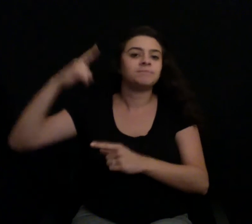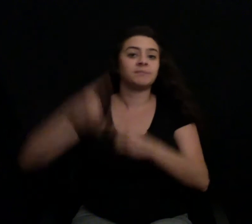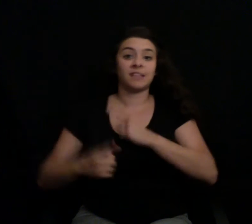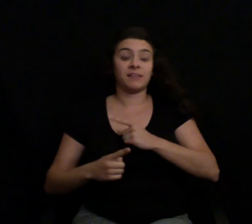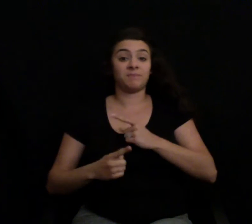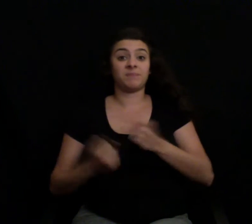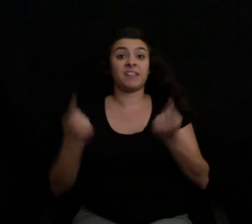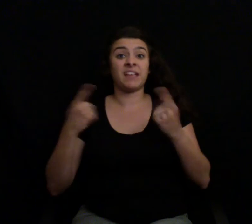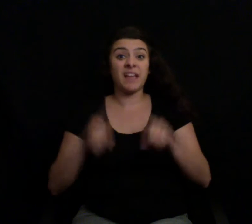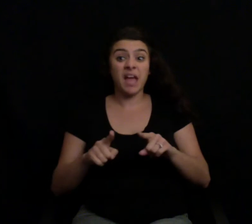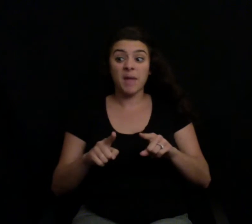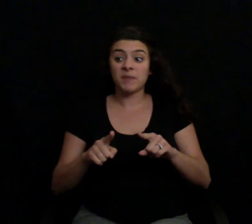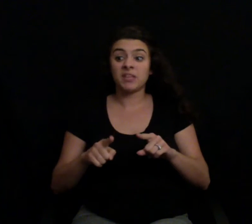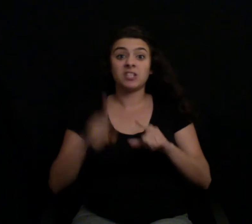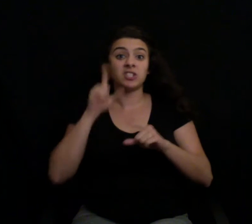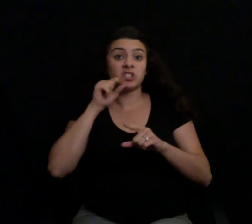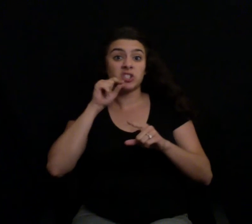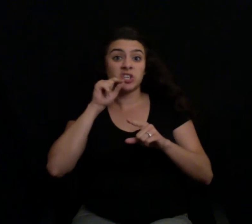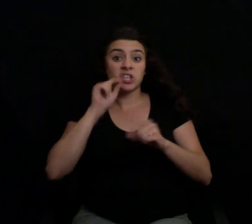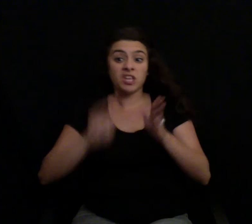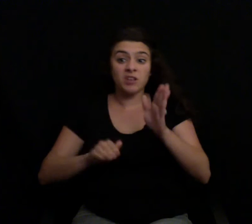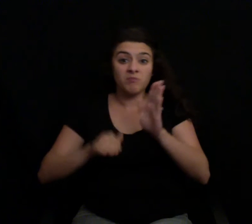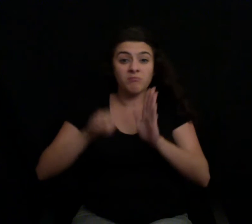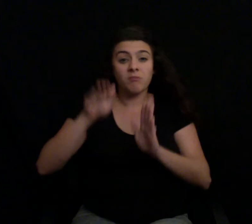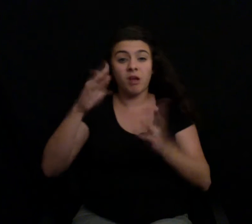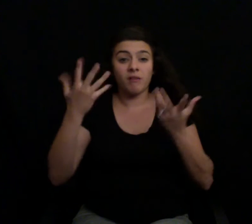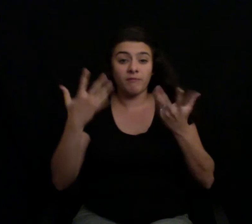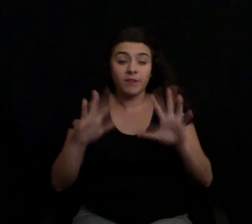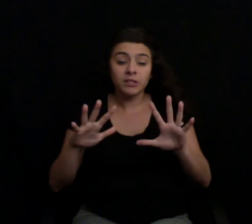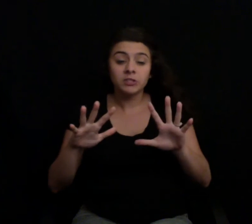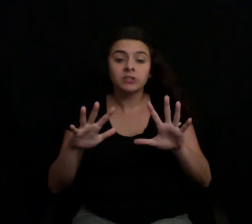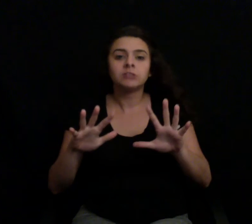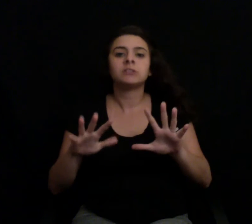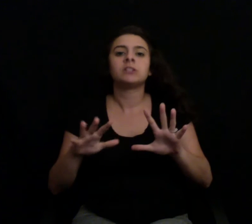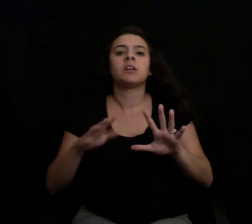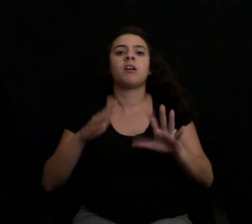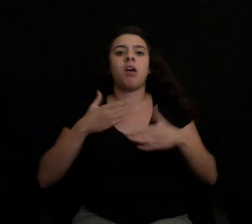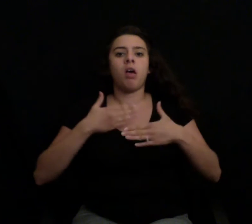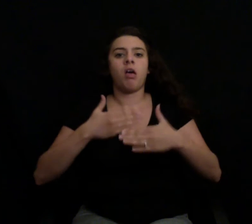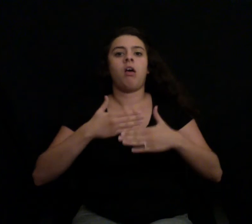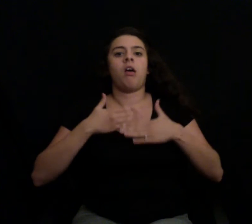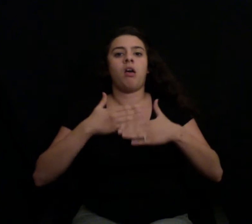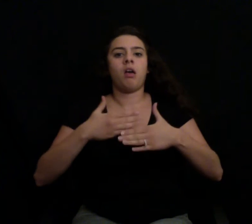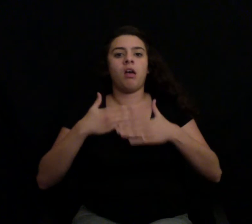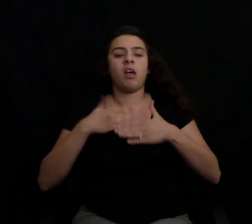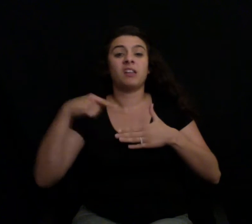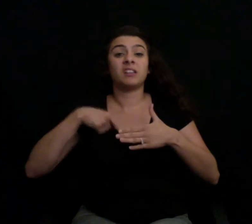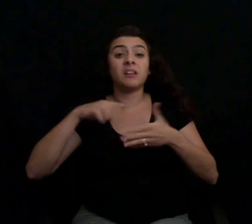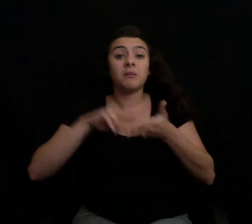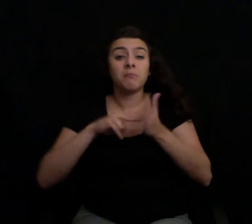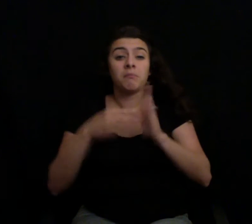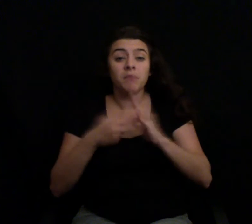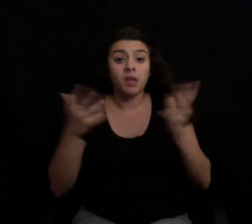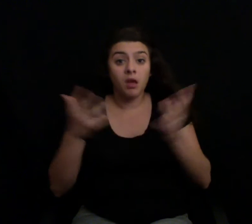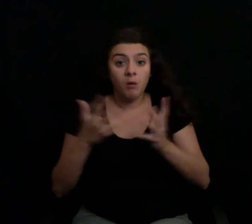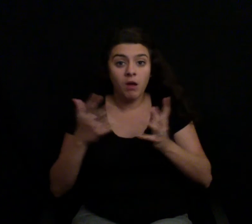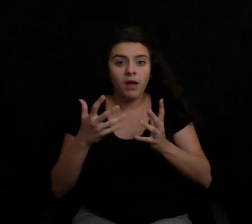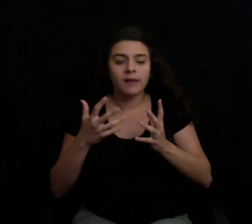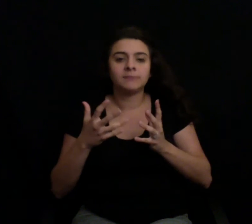Panting indicates birds are overheated. These birds find it too painful to bear the weight of their unnaturally large breasts